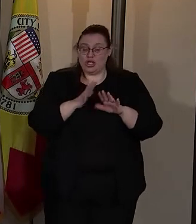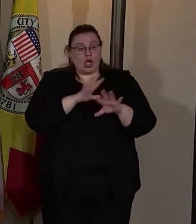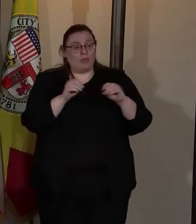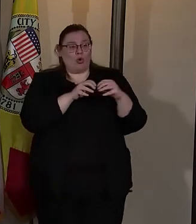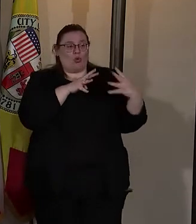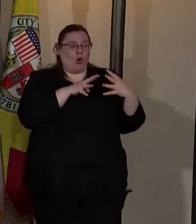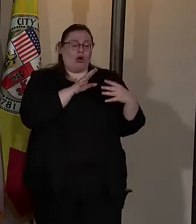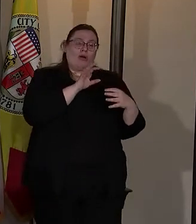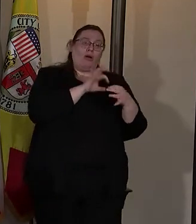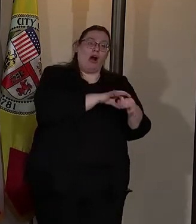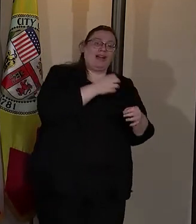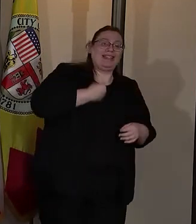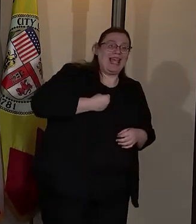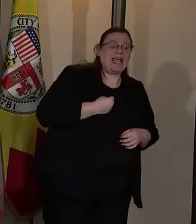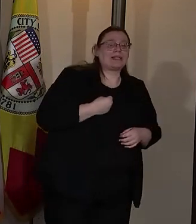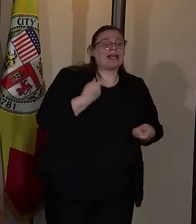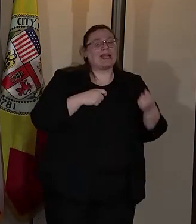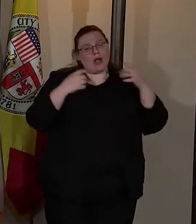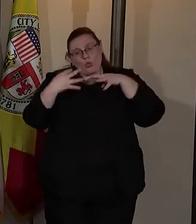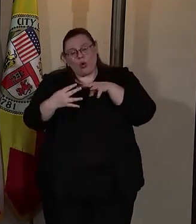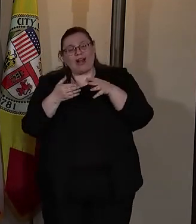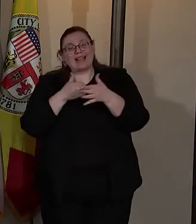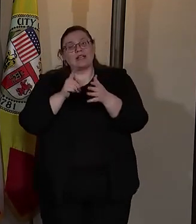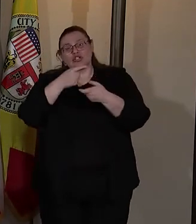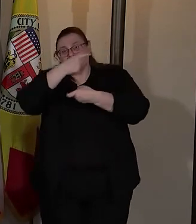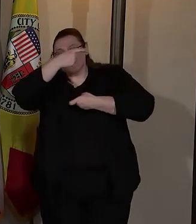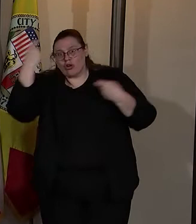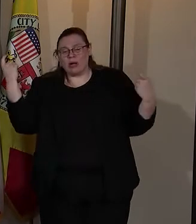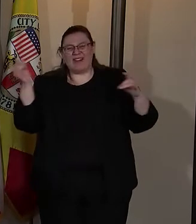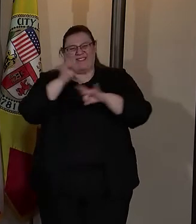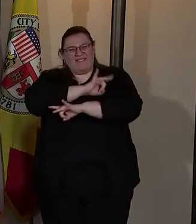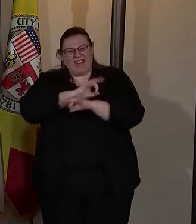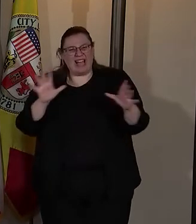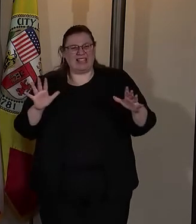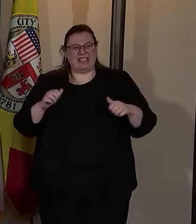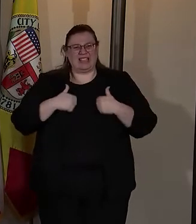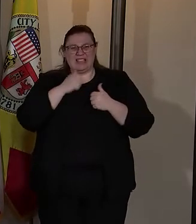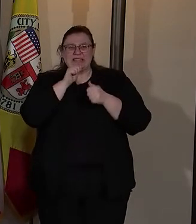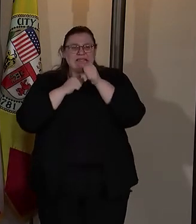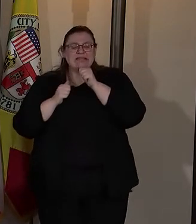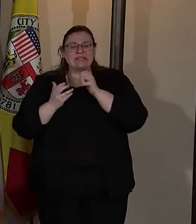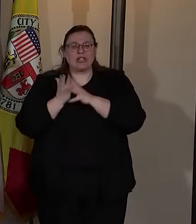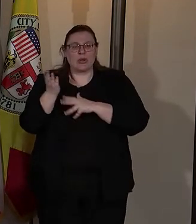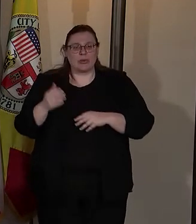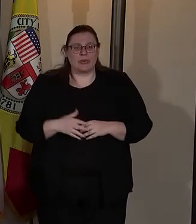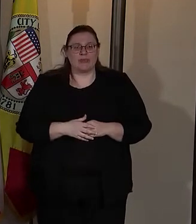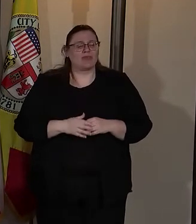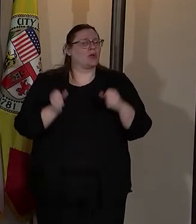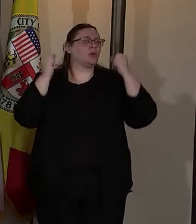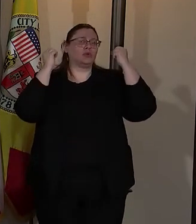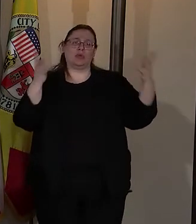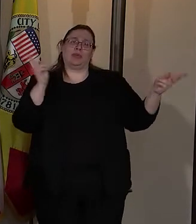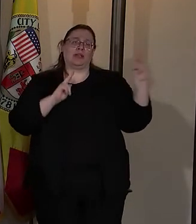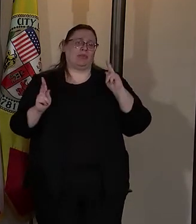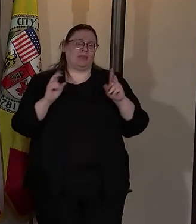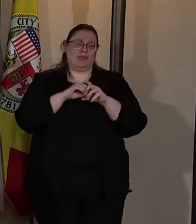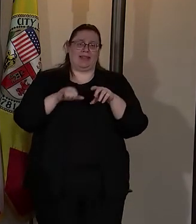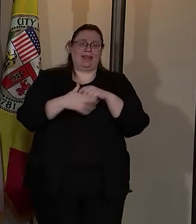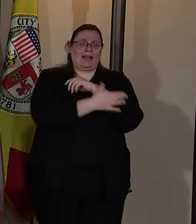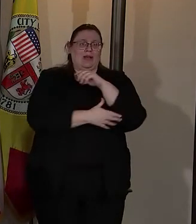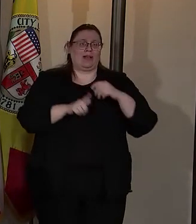and started a war on the trauma and the violence and the conditions that people suffer in. Too many people in this county